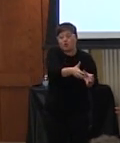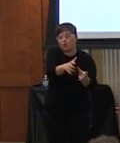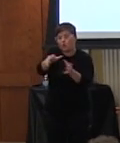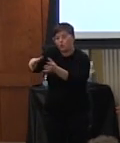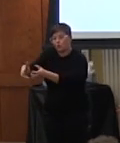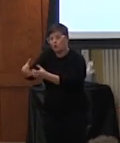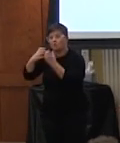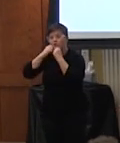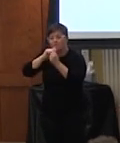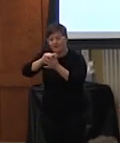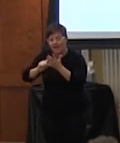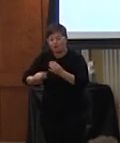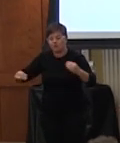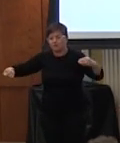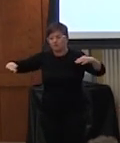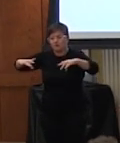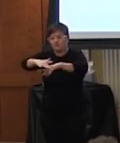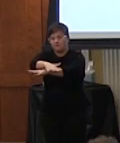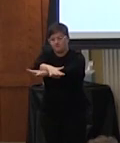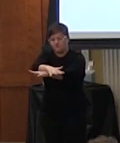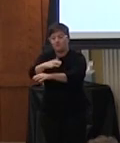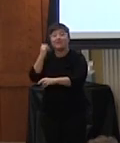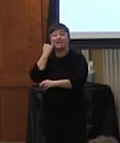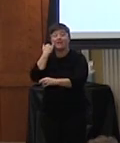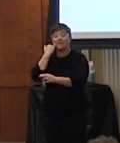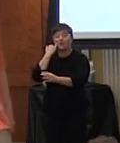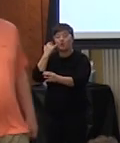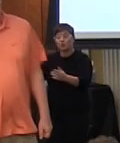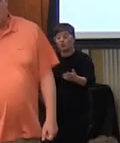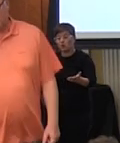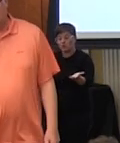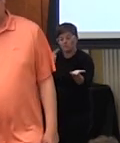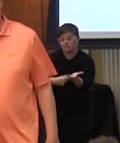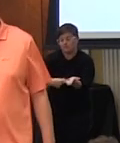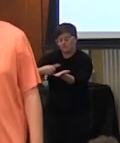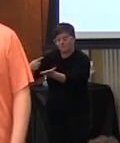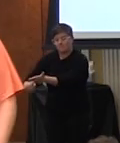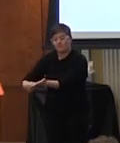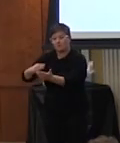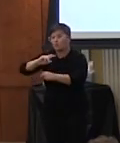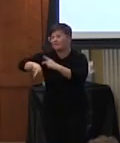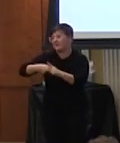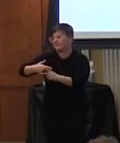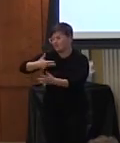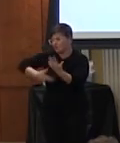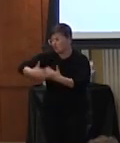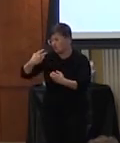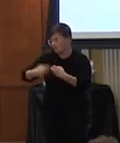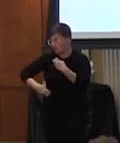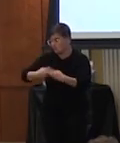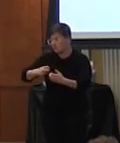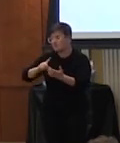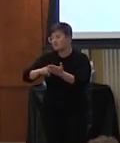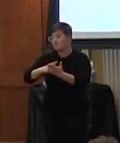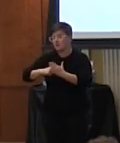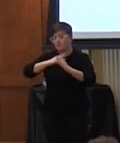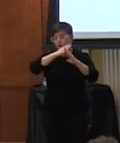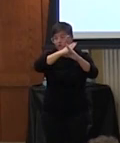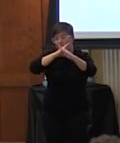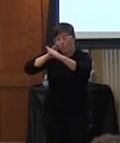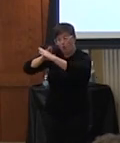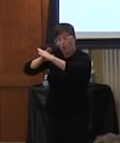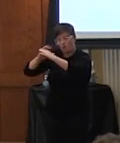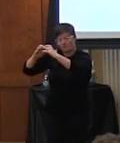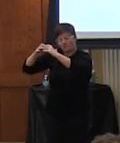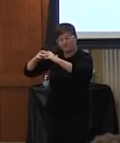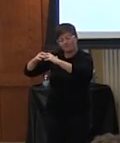different values that when you are engaged together in addressing those social problems that sometimes you start to break down those walls that